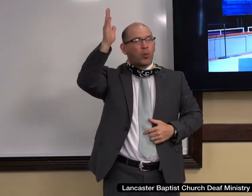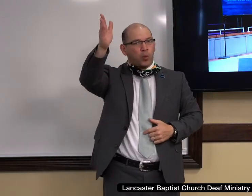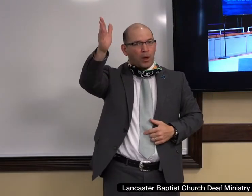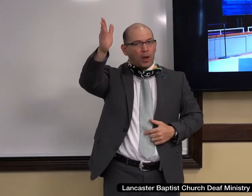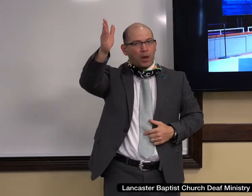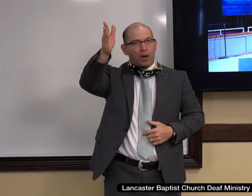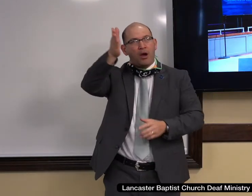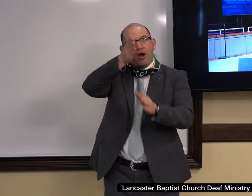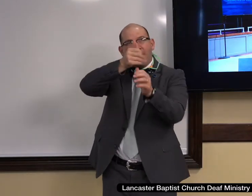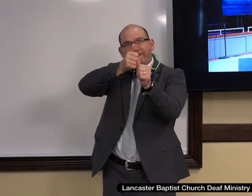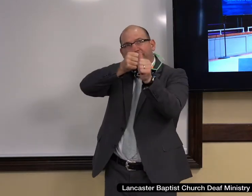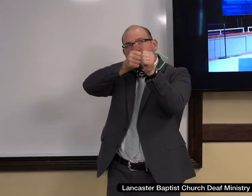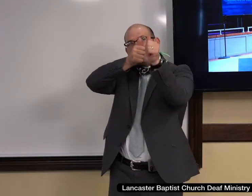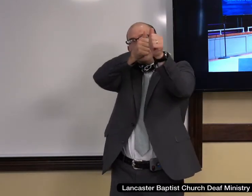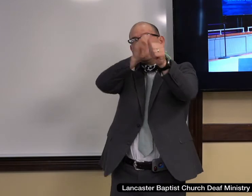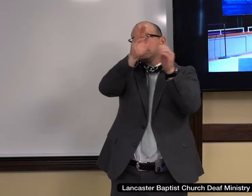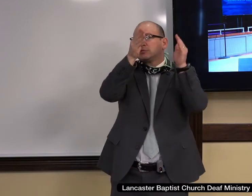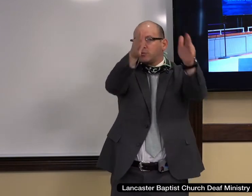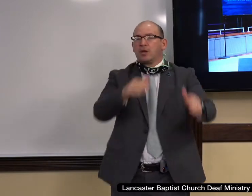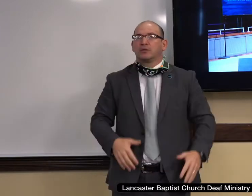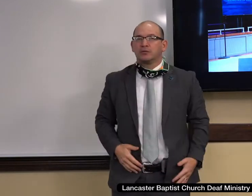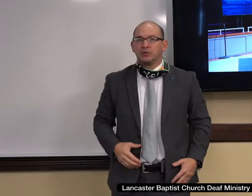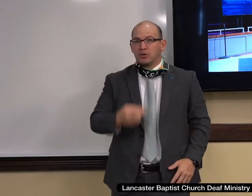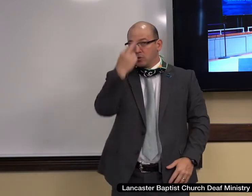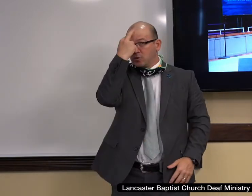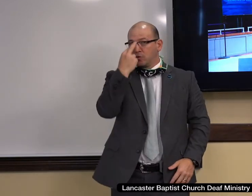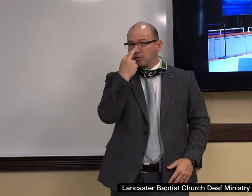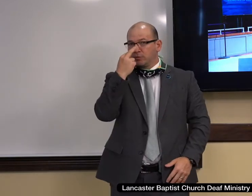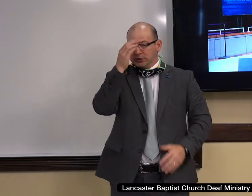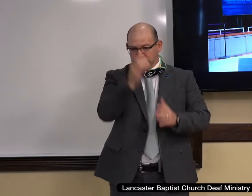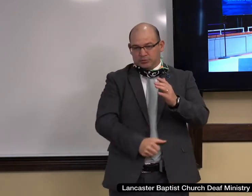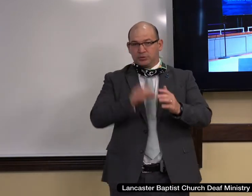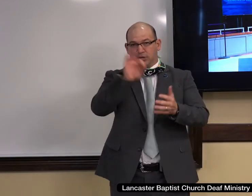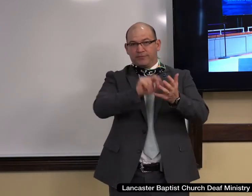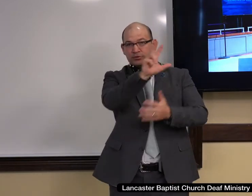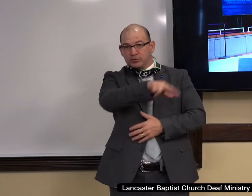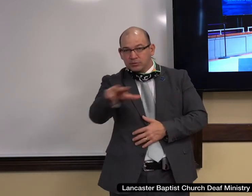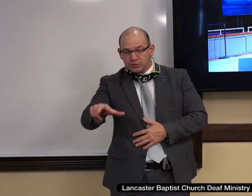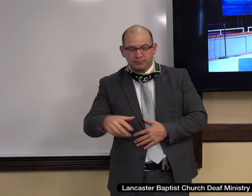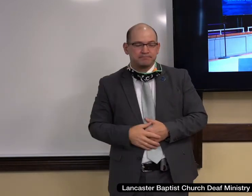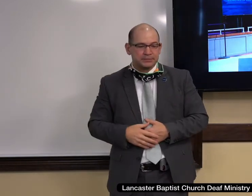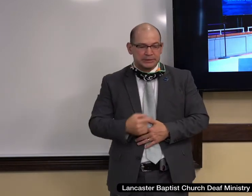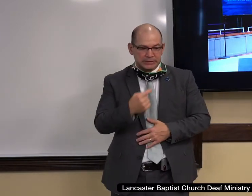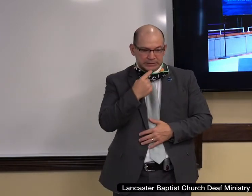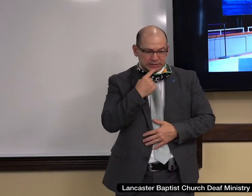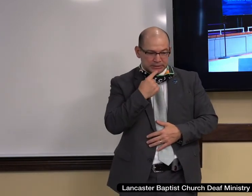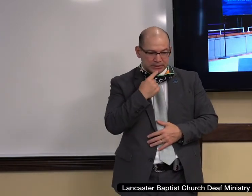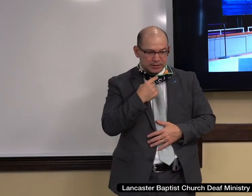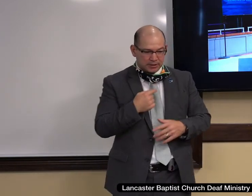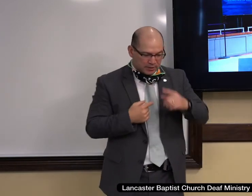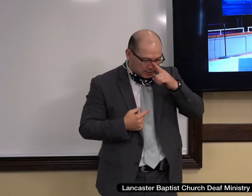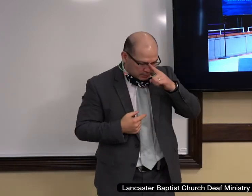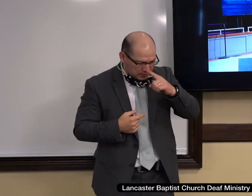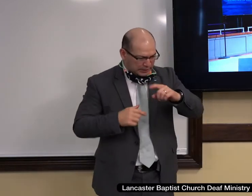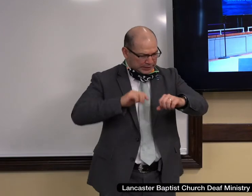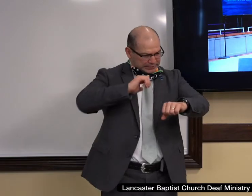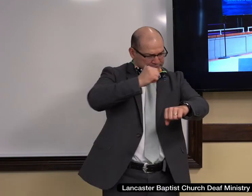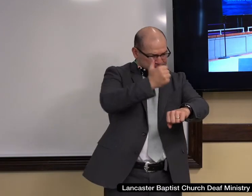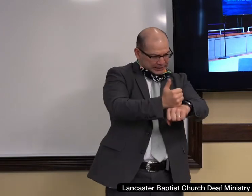with him. Romans 9.33, as it is written, Behold, I lay in Zion a stumbling stone and a rock of offense, and